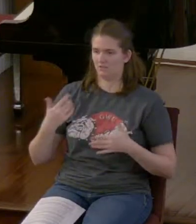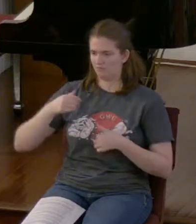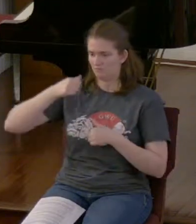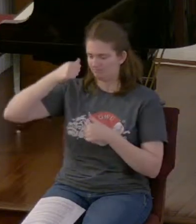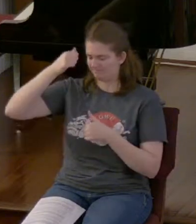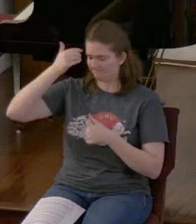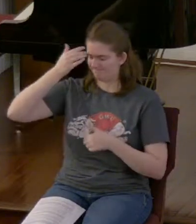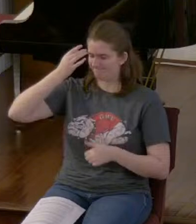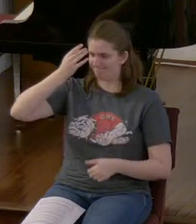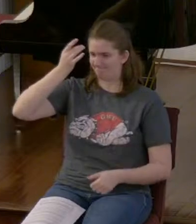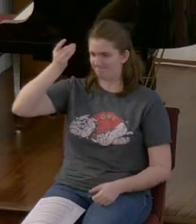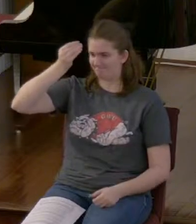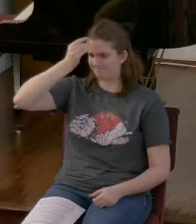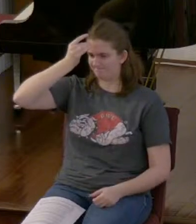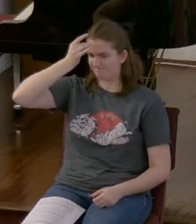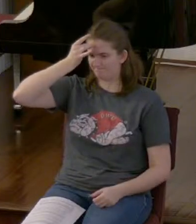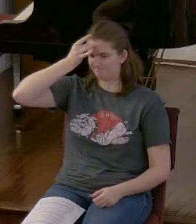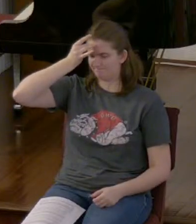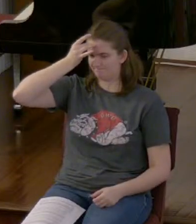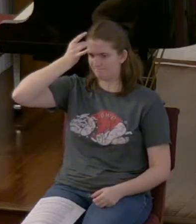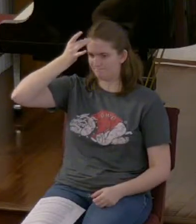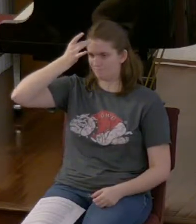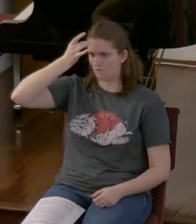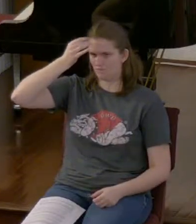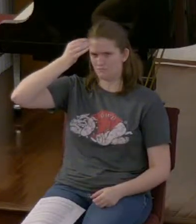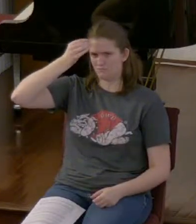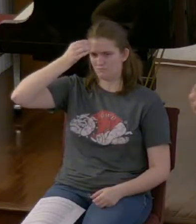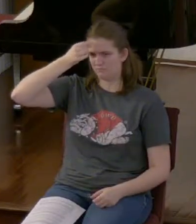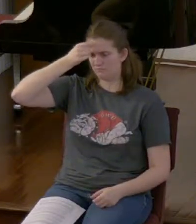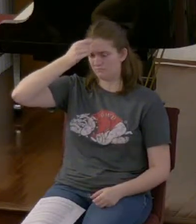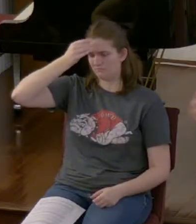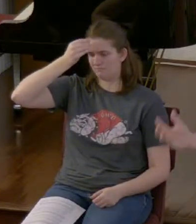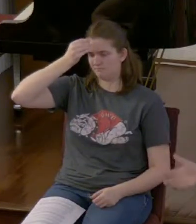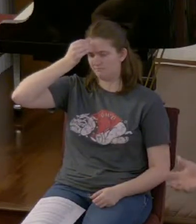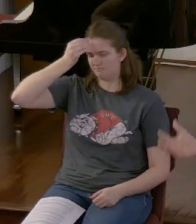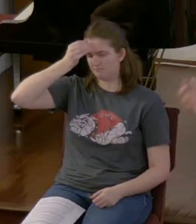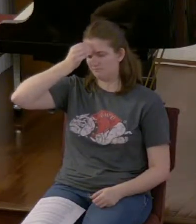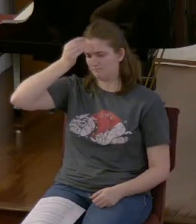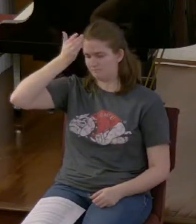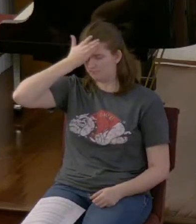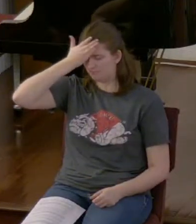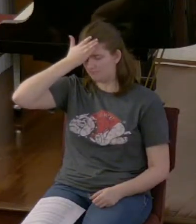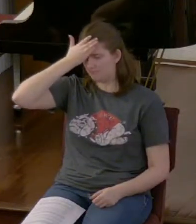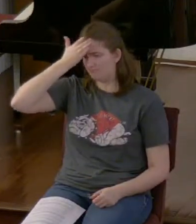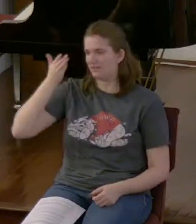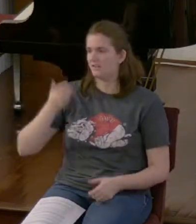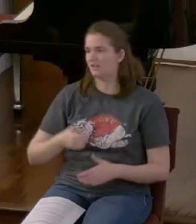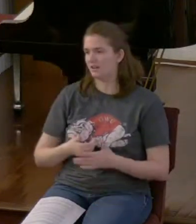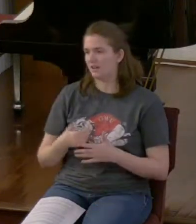That's what he's saying here. That's what it means that within him his body